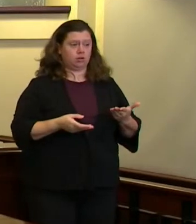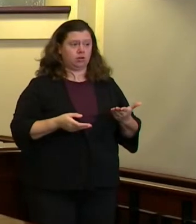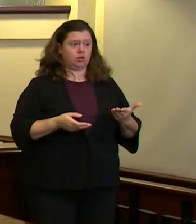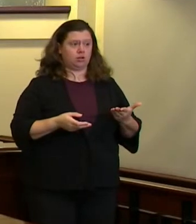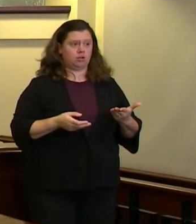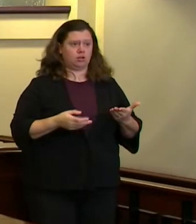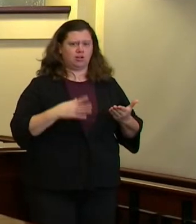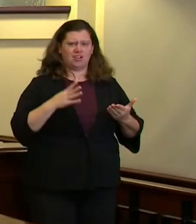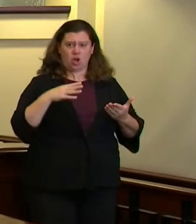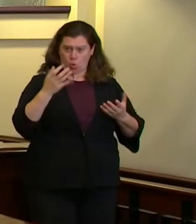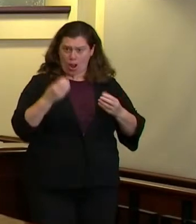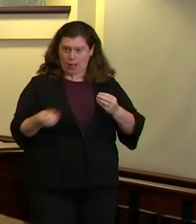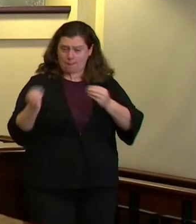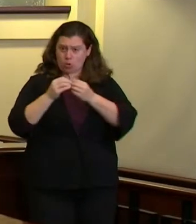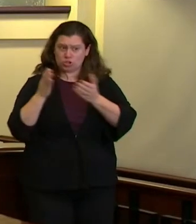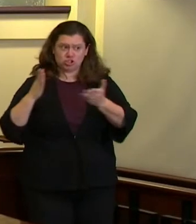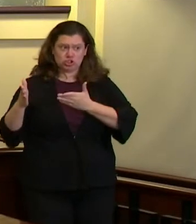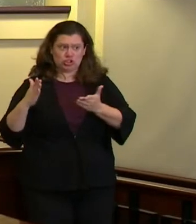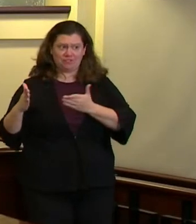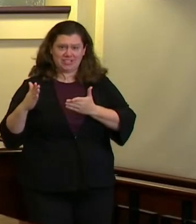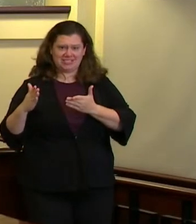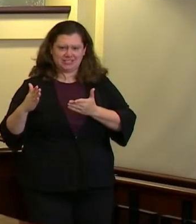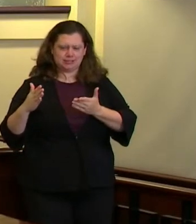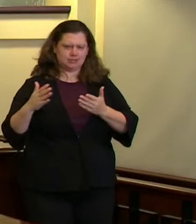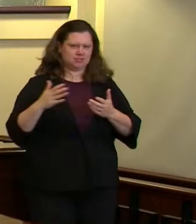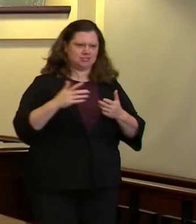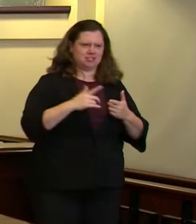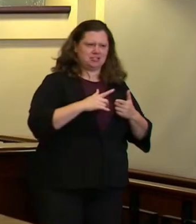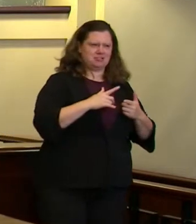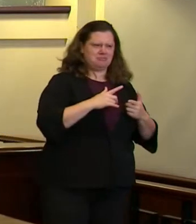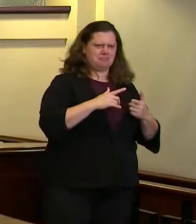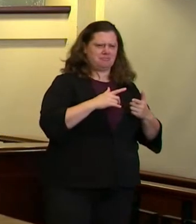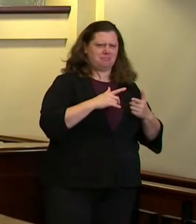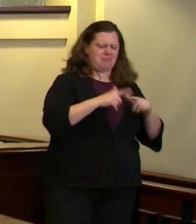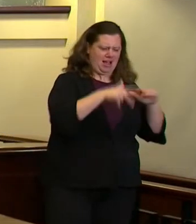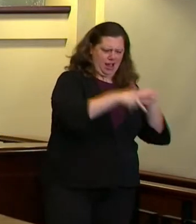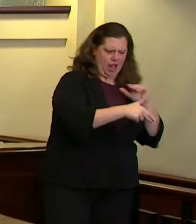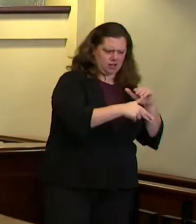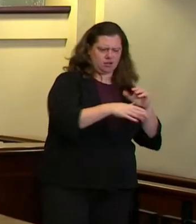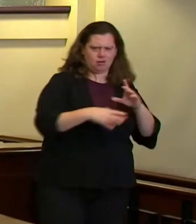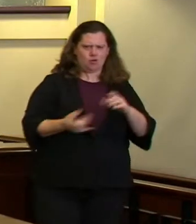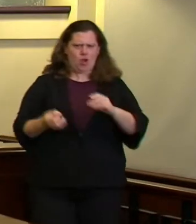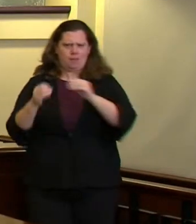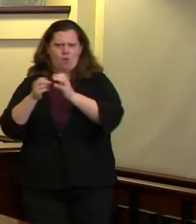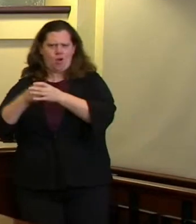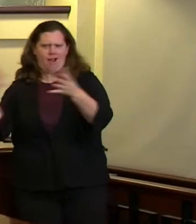or unit within the police bureau increase the public safety